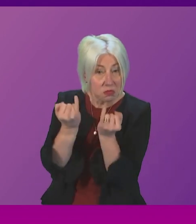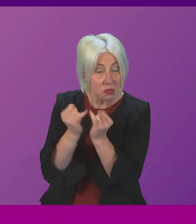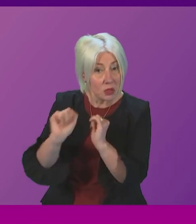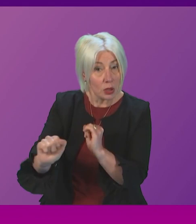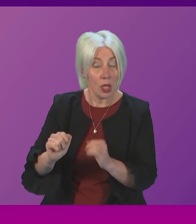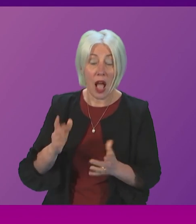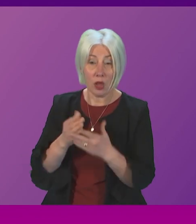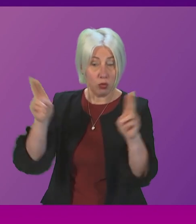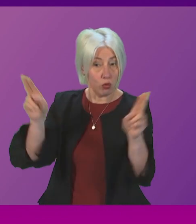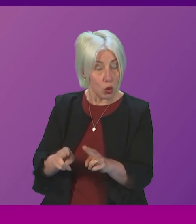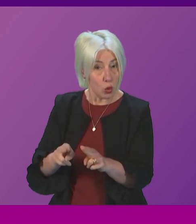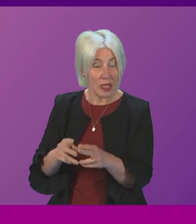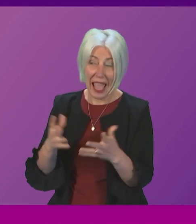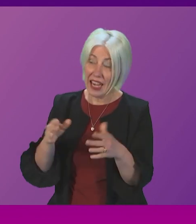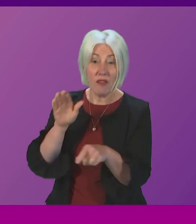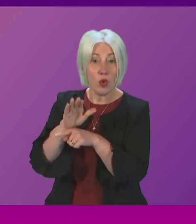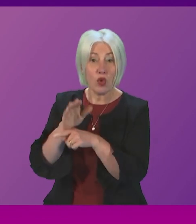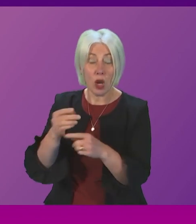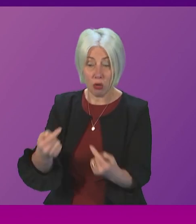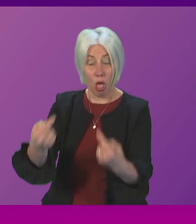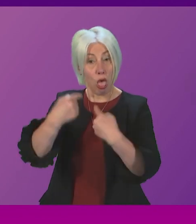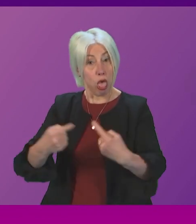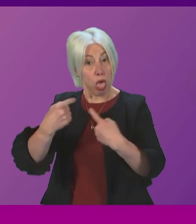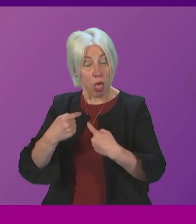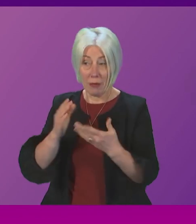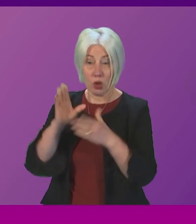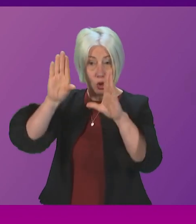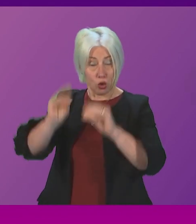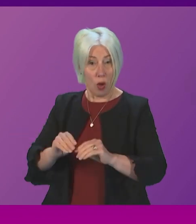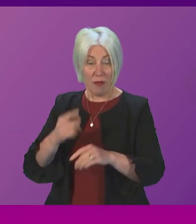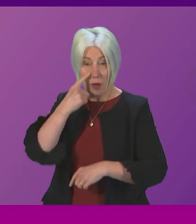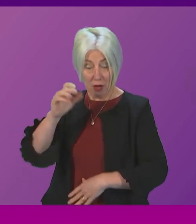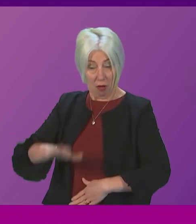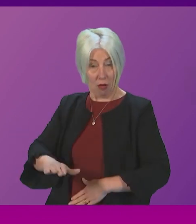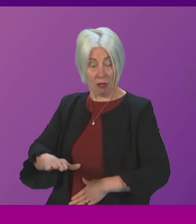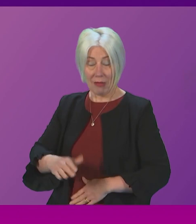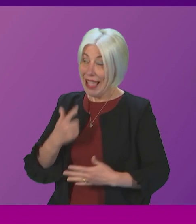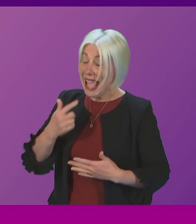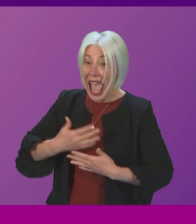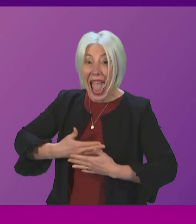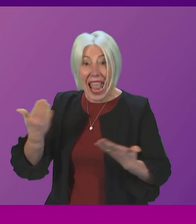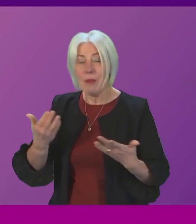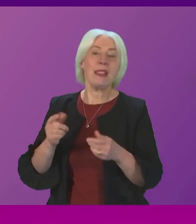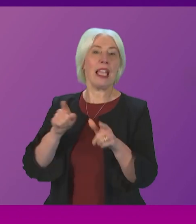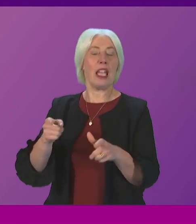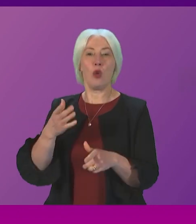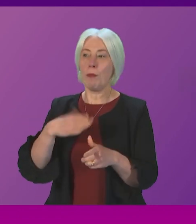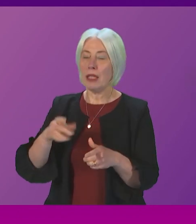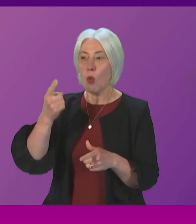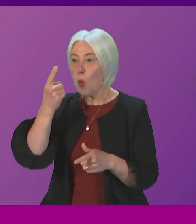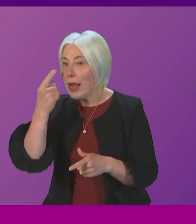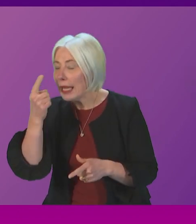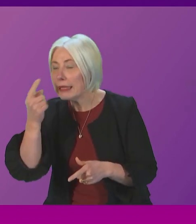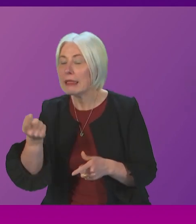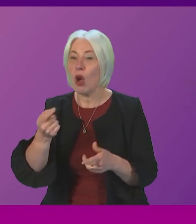minimise future victimisation and stop violence from a young age I would call on anybody who's experiencing or witnessing